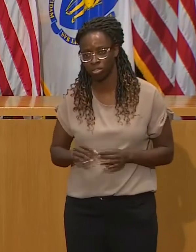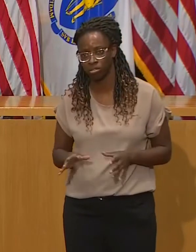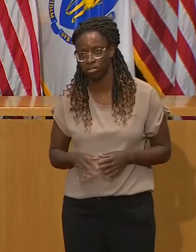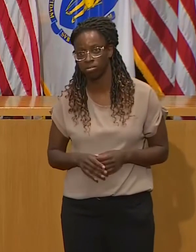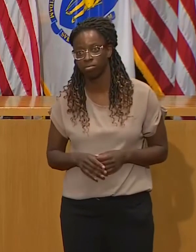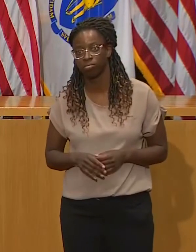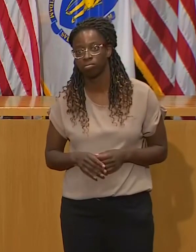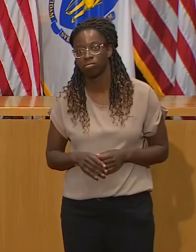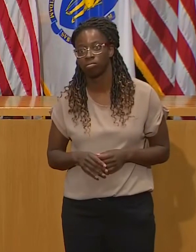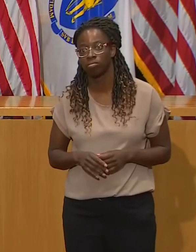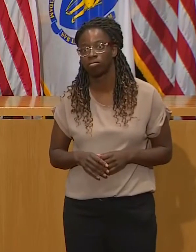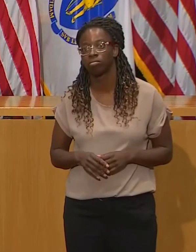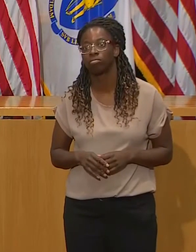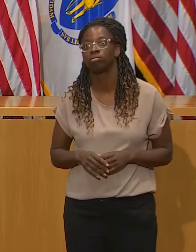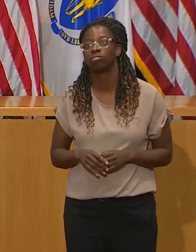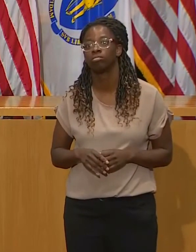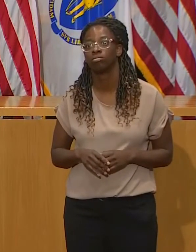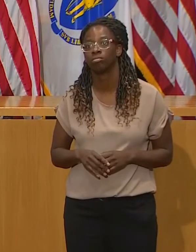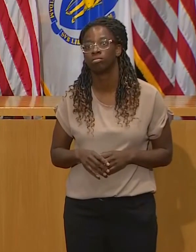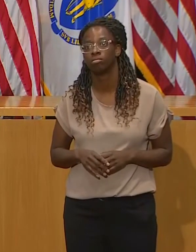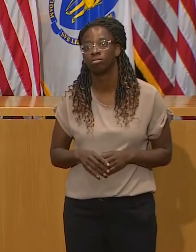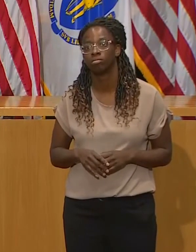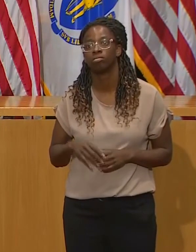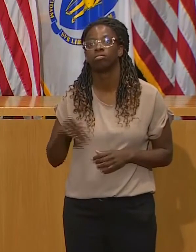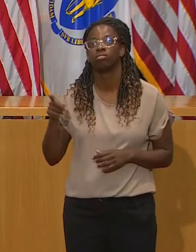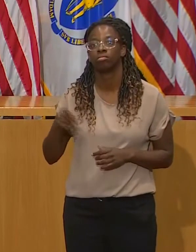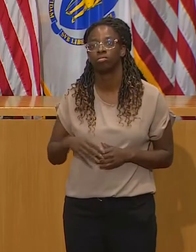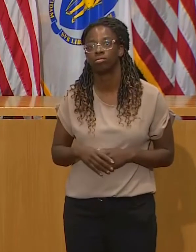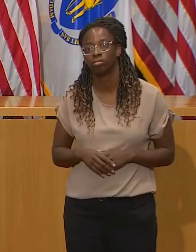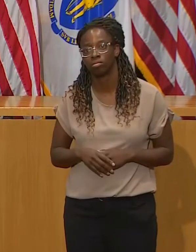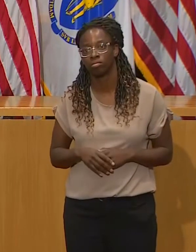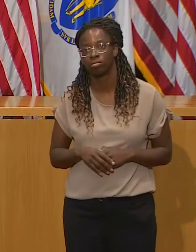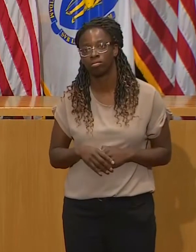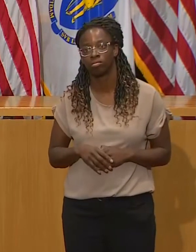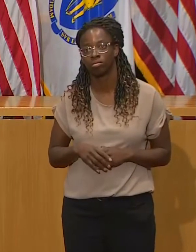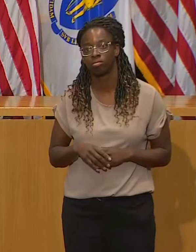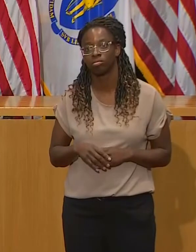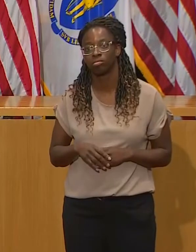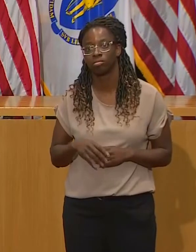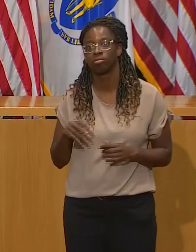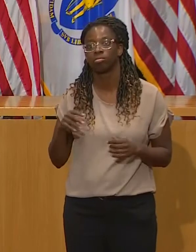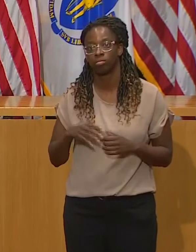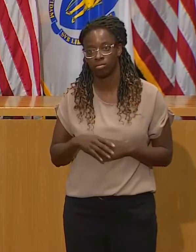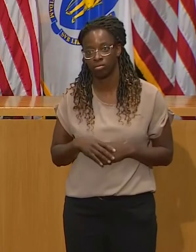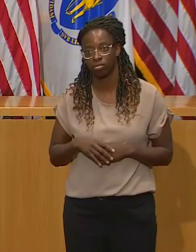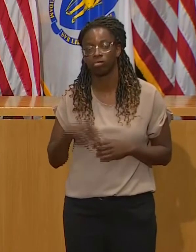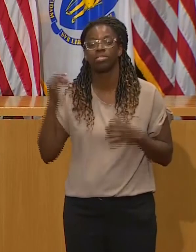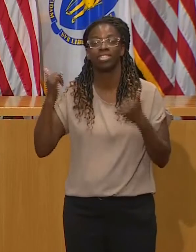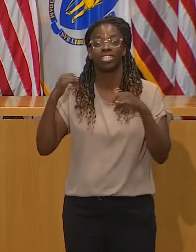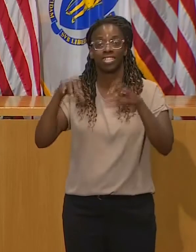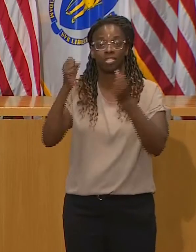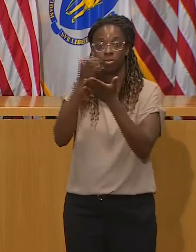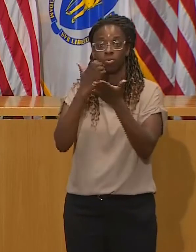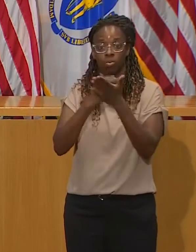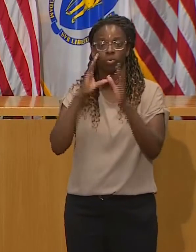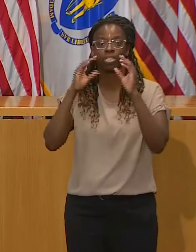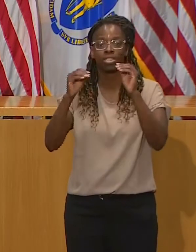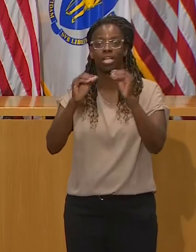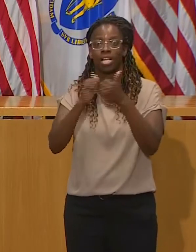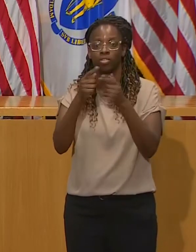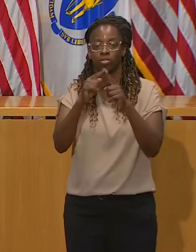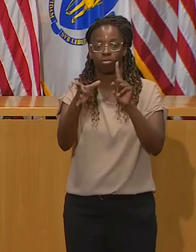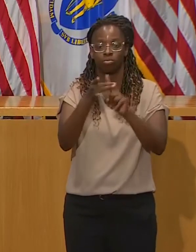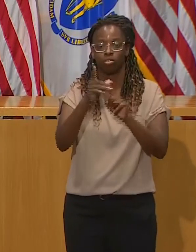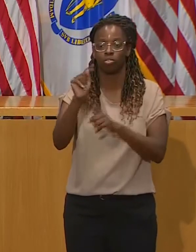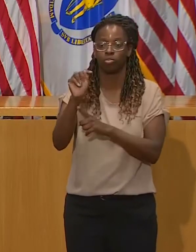of new contact tracers coming in, and we will continue to flex up as we need with the goal of having about